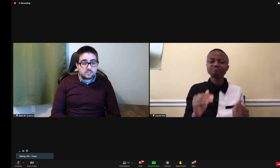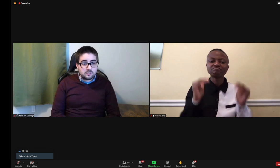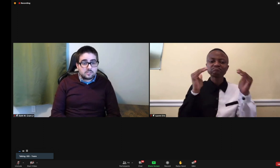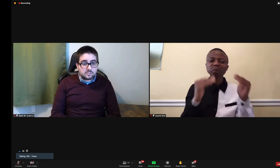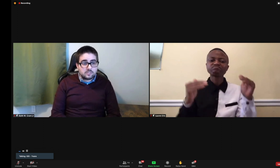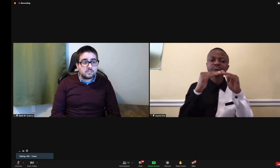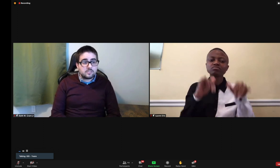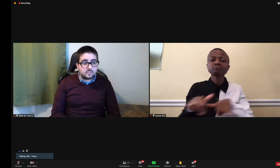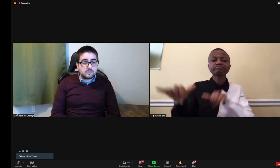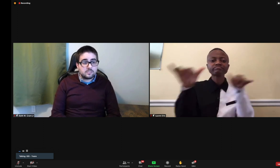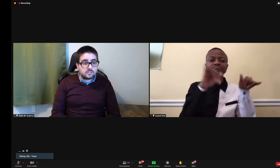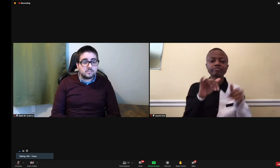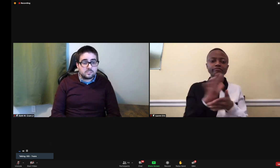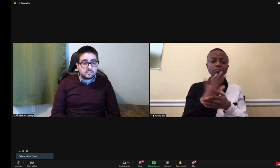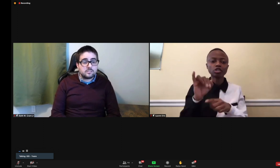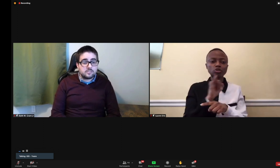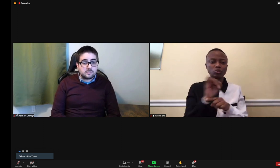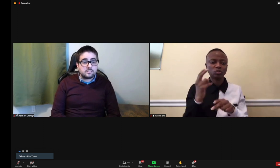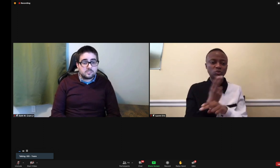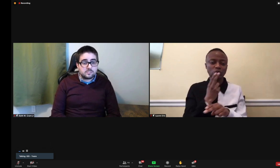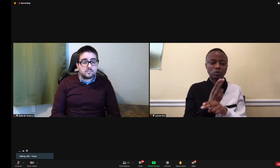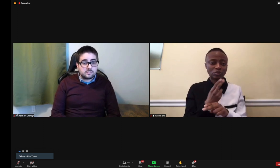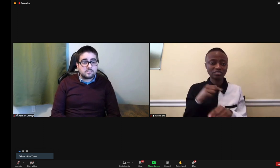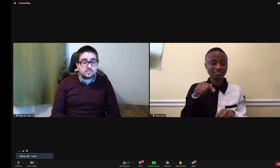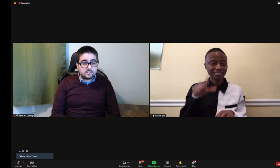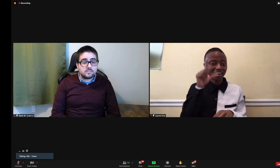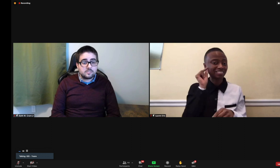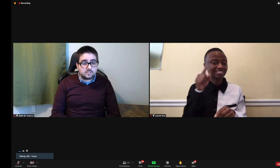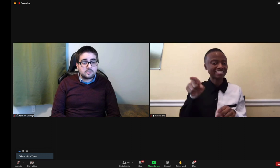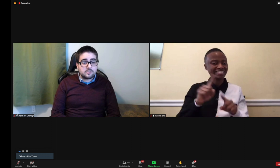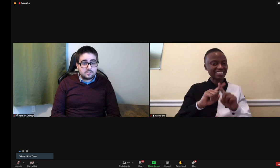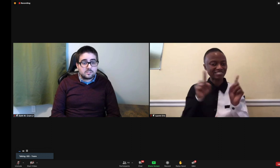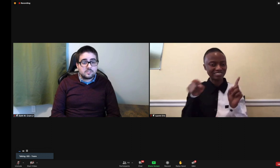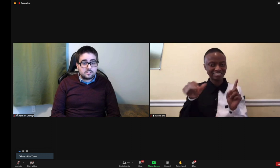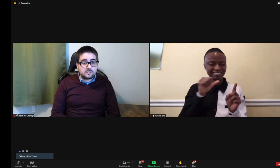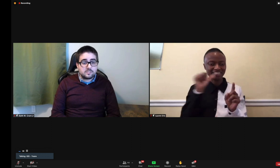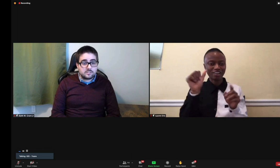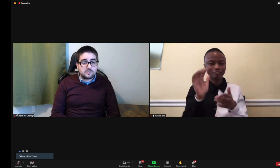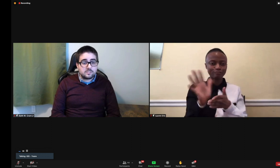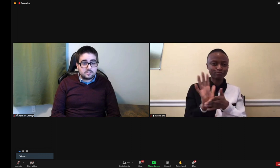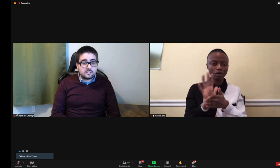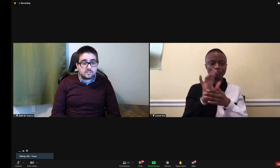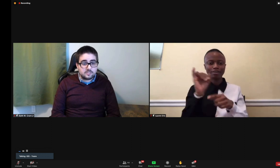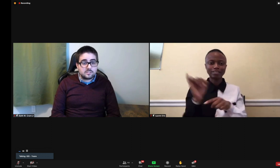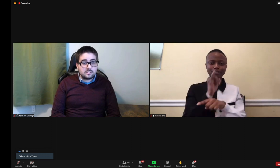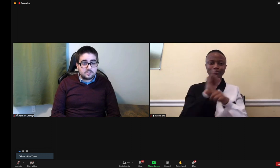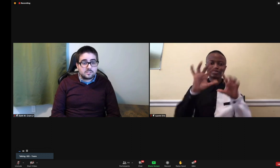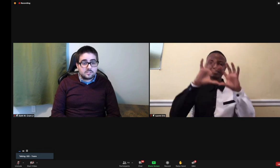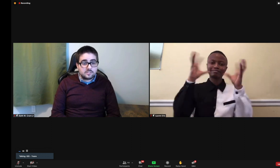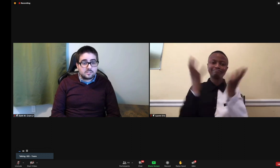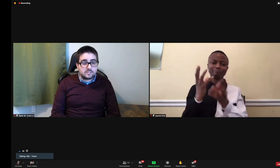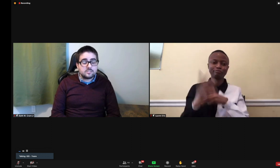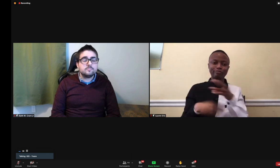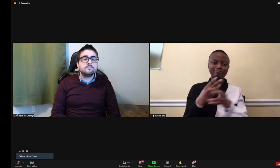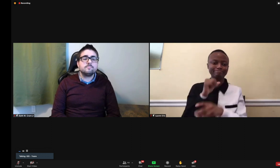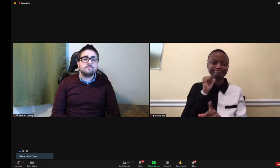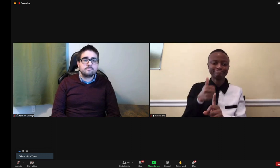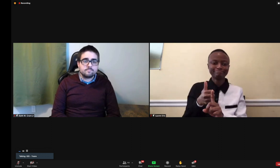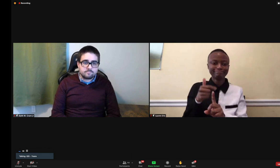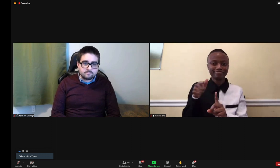a software editing program. And that's something that's very commonly used in the film industry. But, you know, Gallaudet is not considered to be